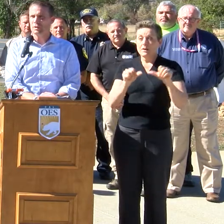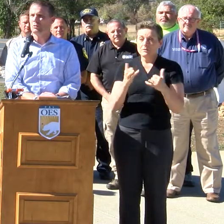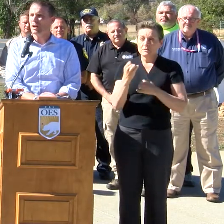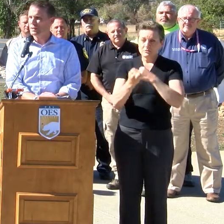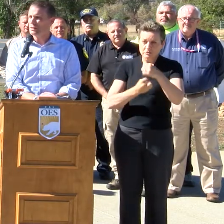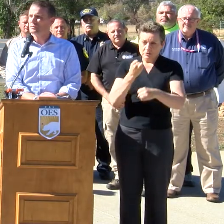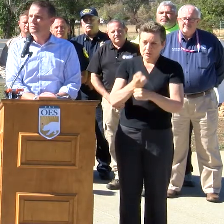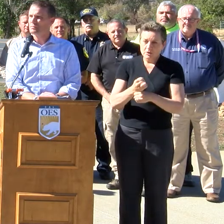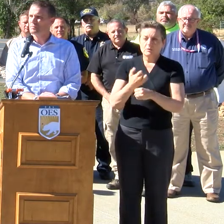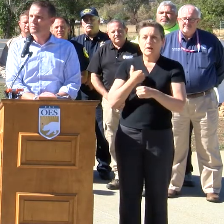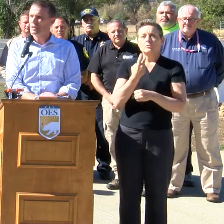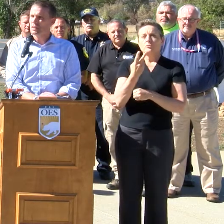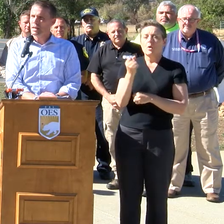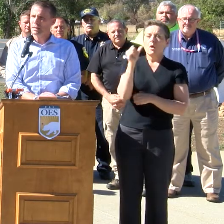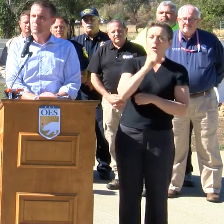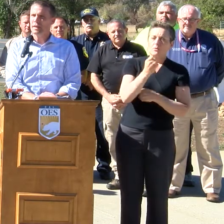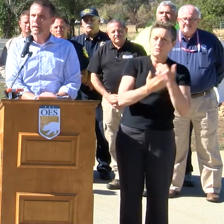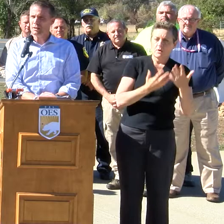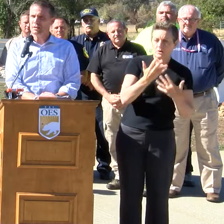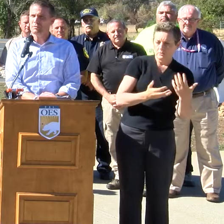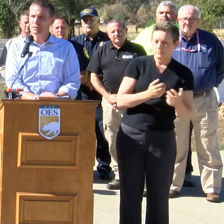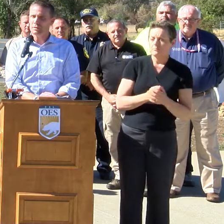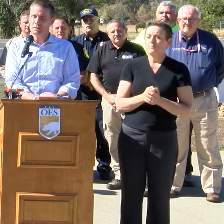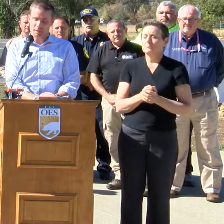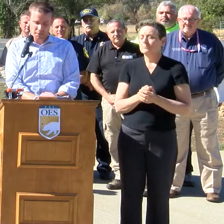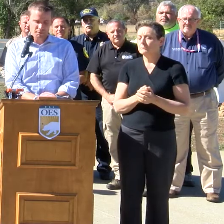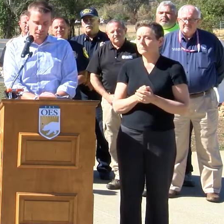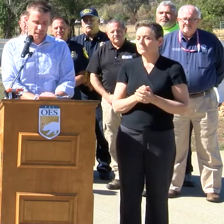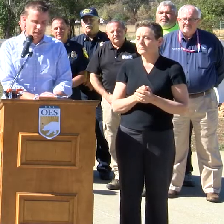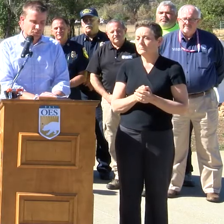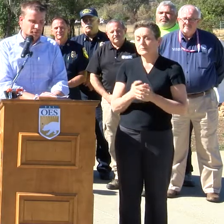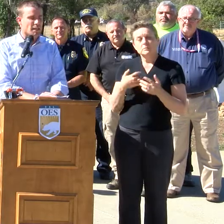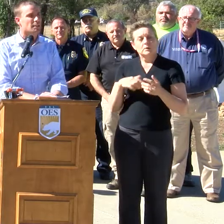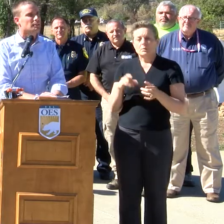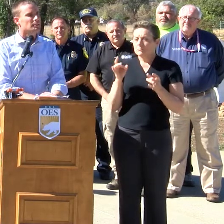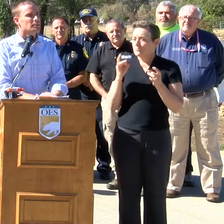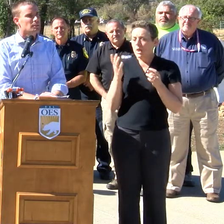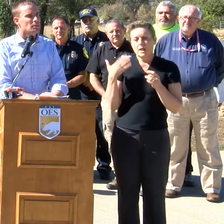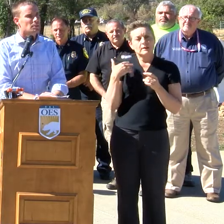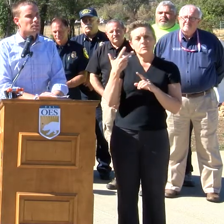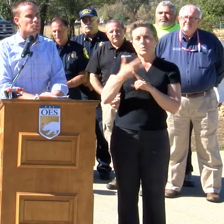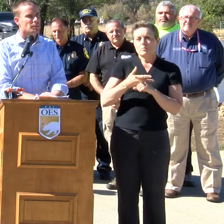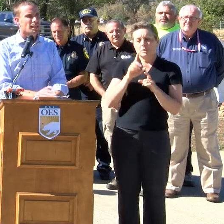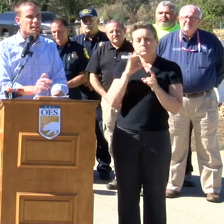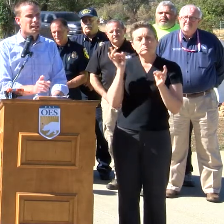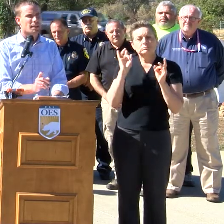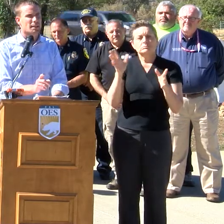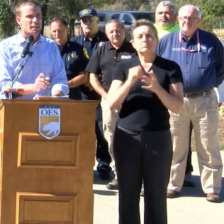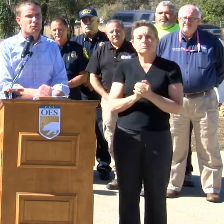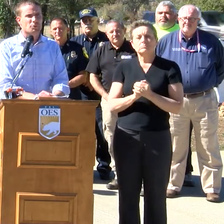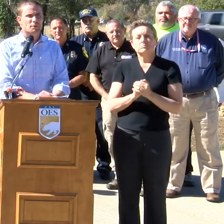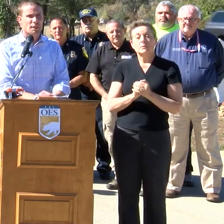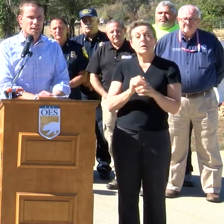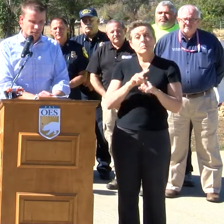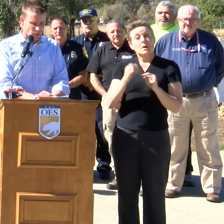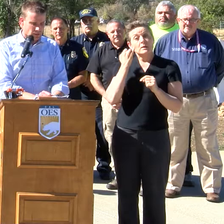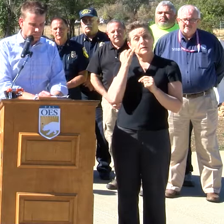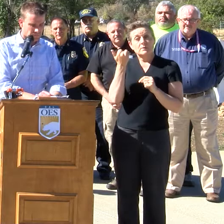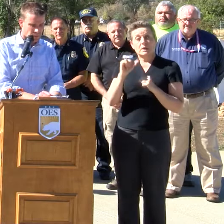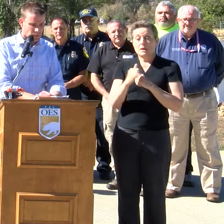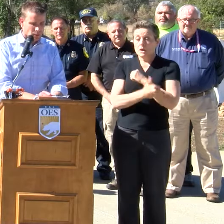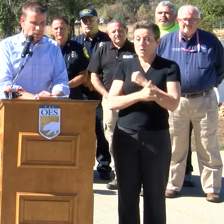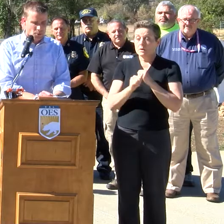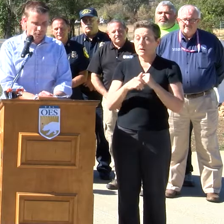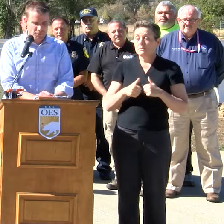the Jerusalem and the Rocky. And it's been a hell of a last 90 days for Lake. But if any county can get through it, Lake County